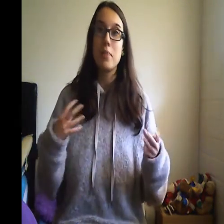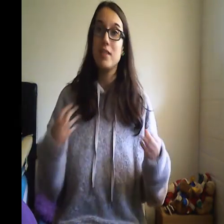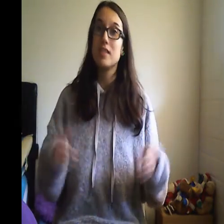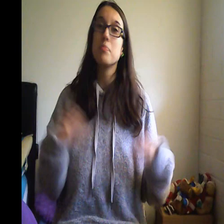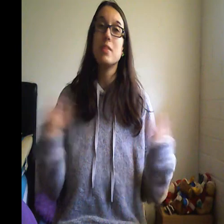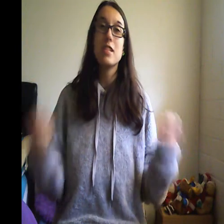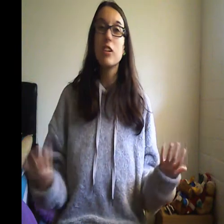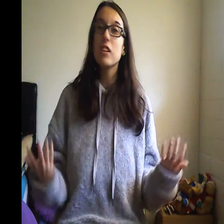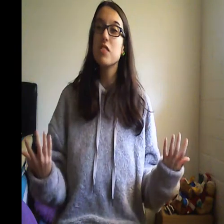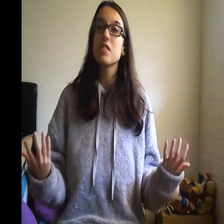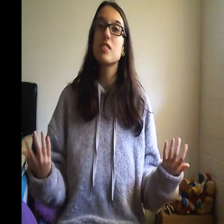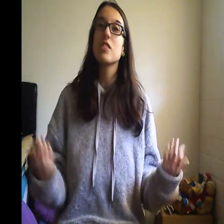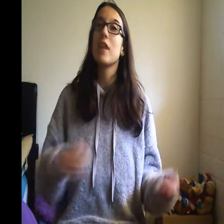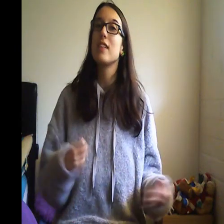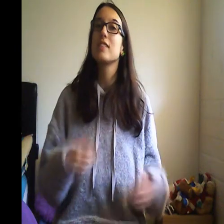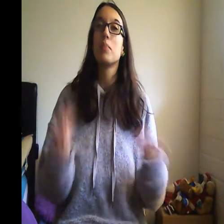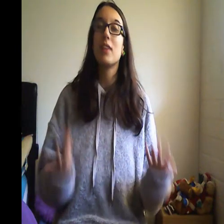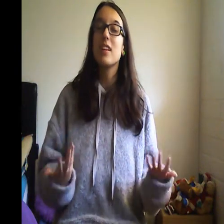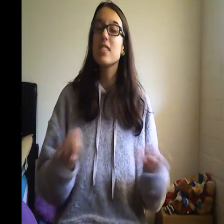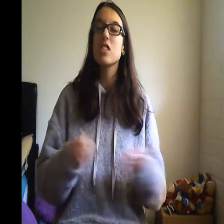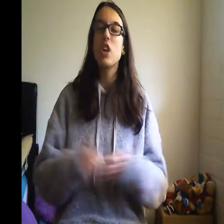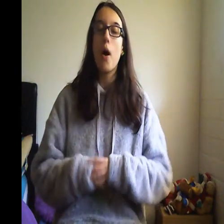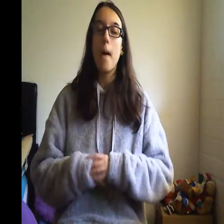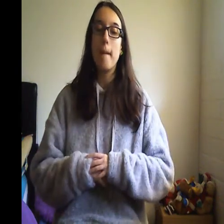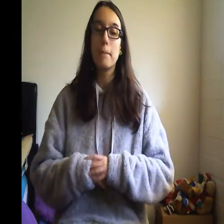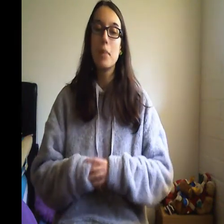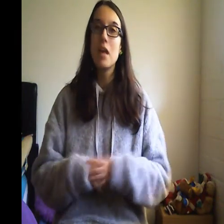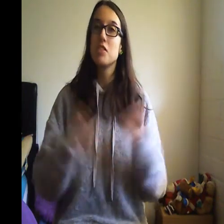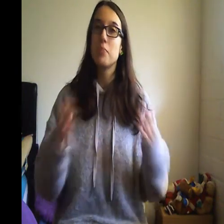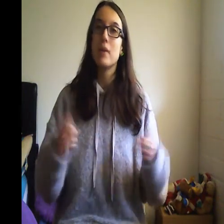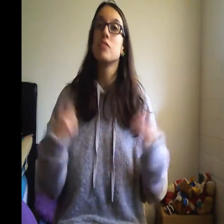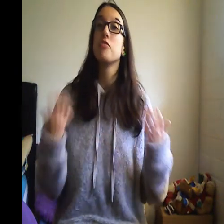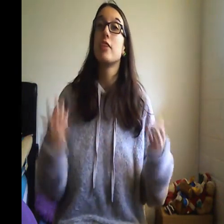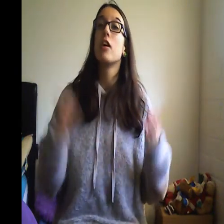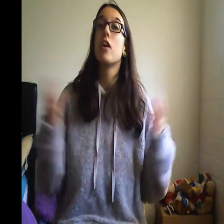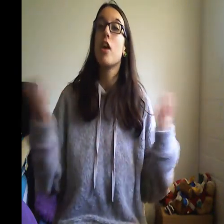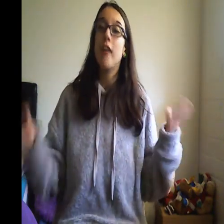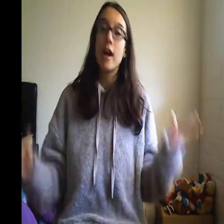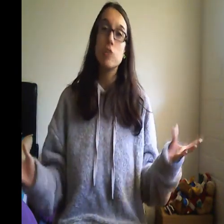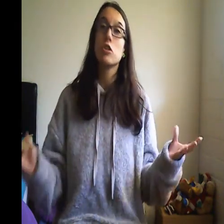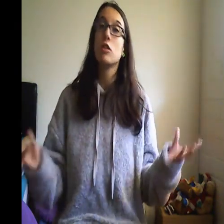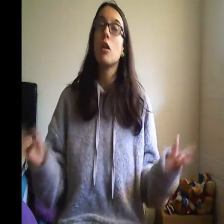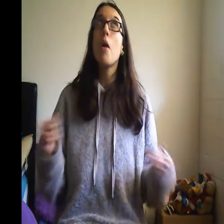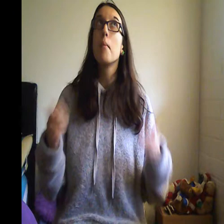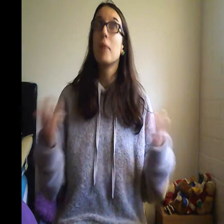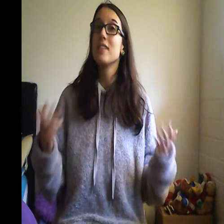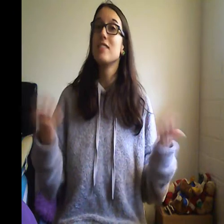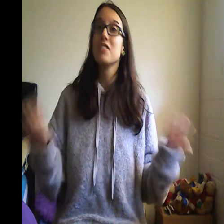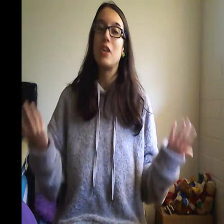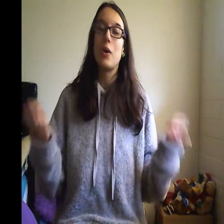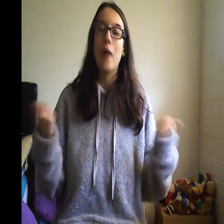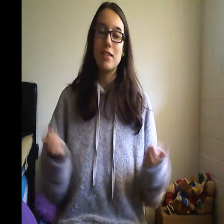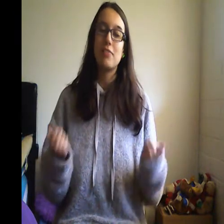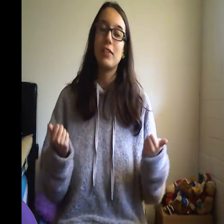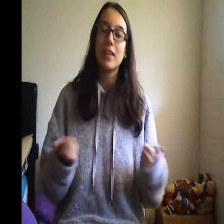materials so that's a plus um this brand is very natural brand so i definitely like that